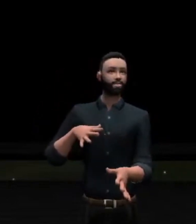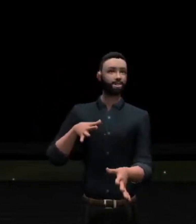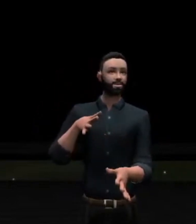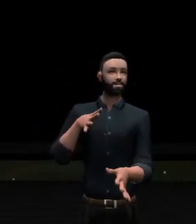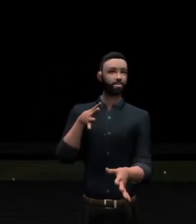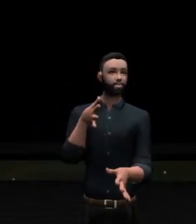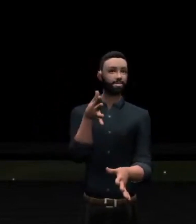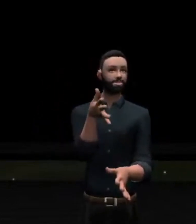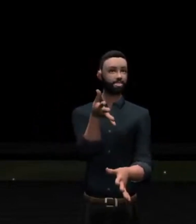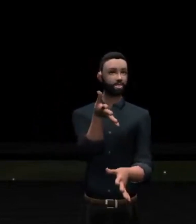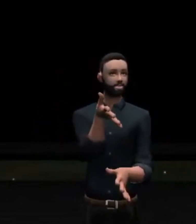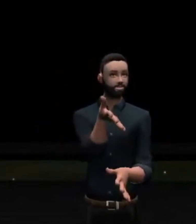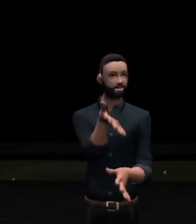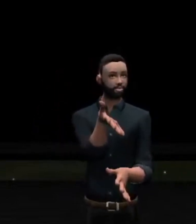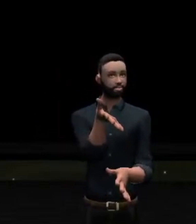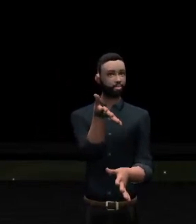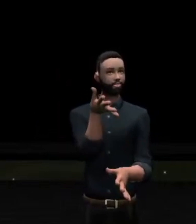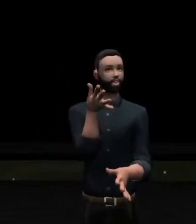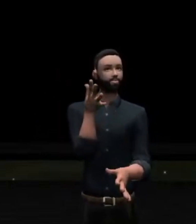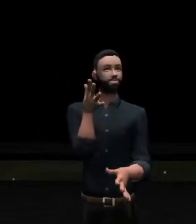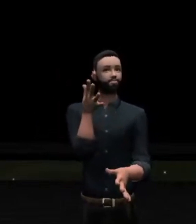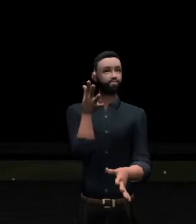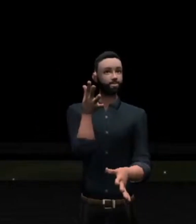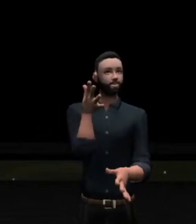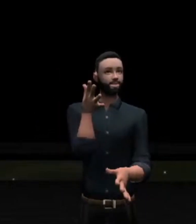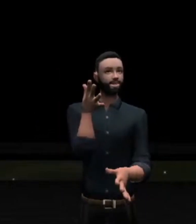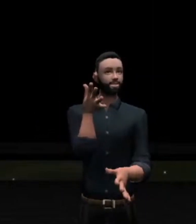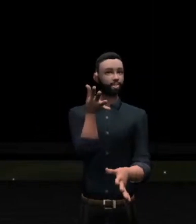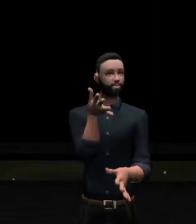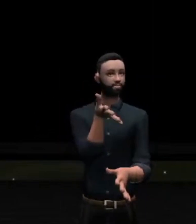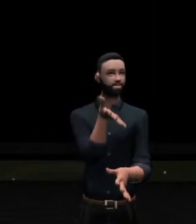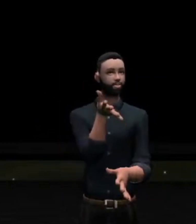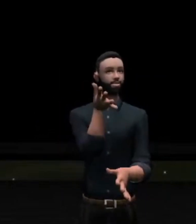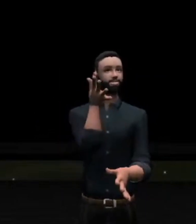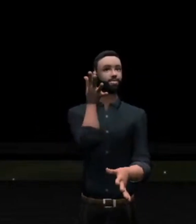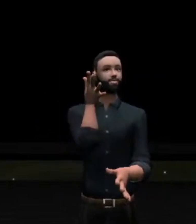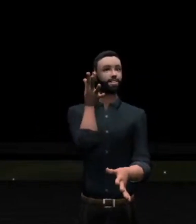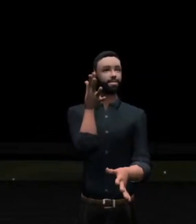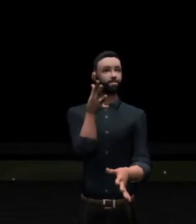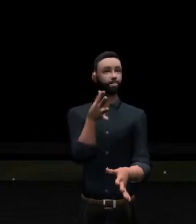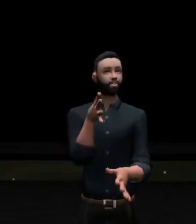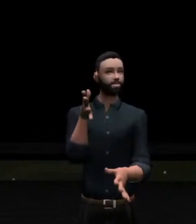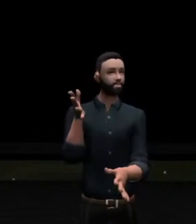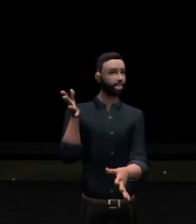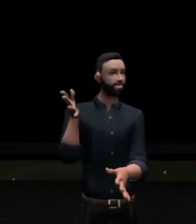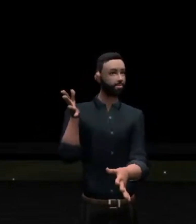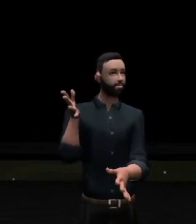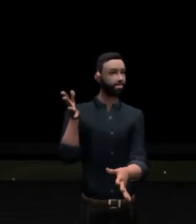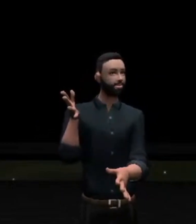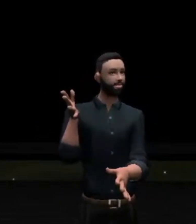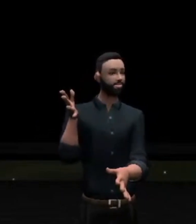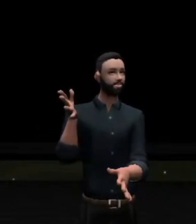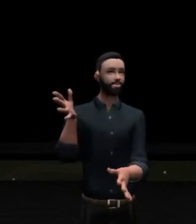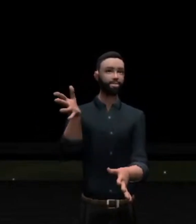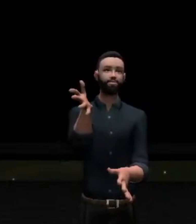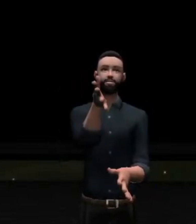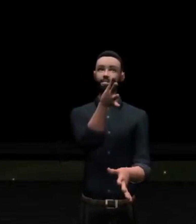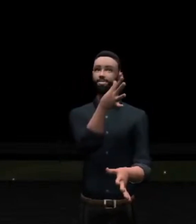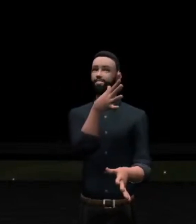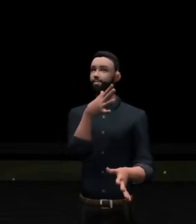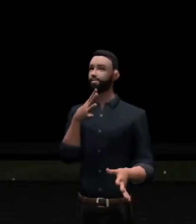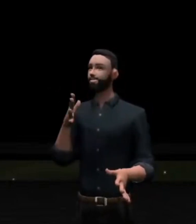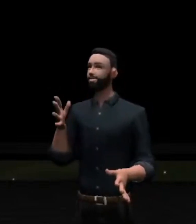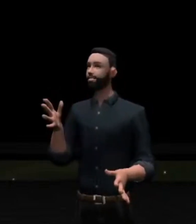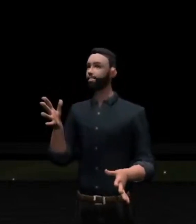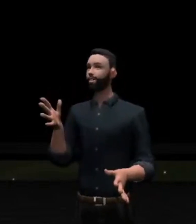and Jesus took the little loaves of bread and the little fishes, and he multiplies these, and he